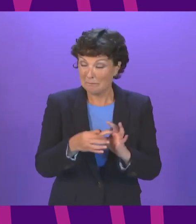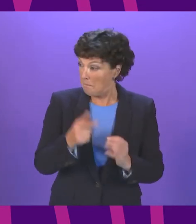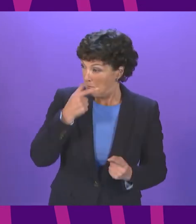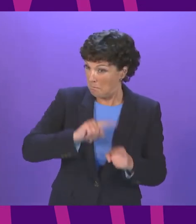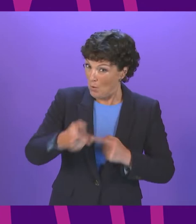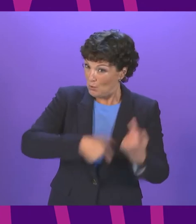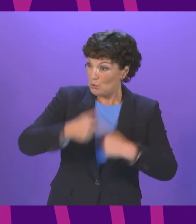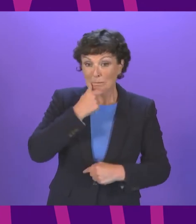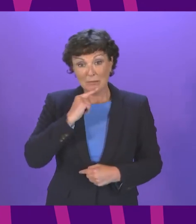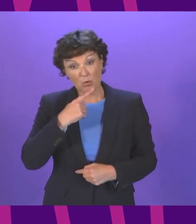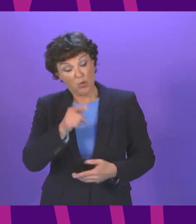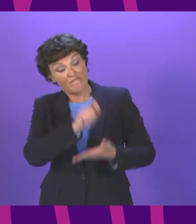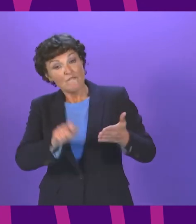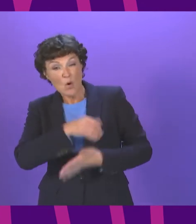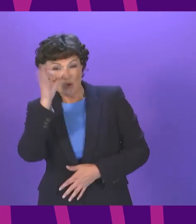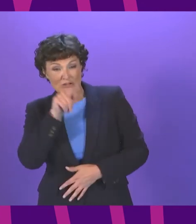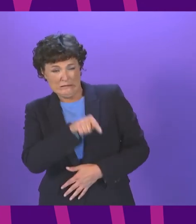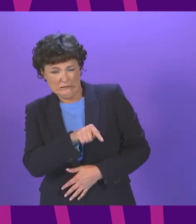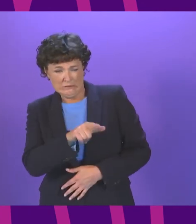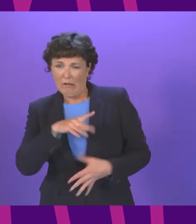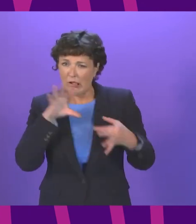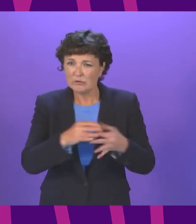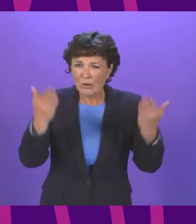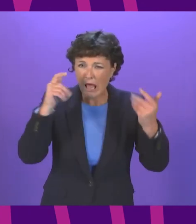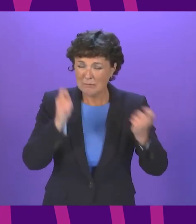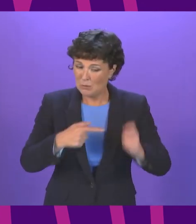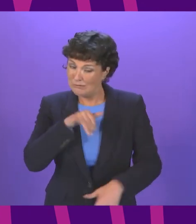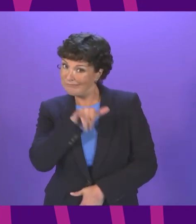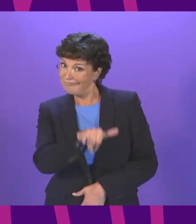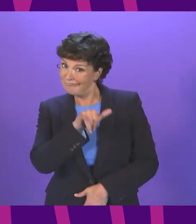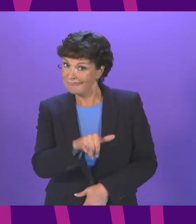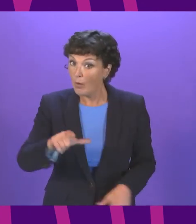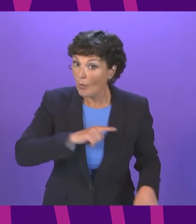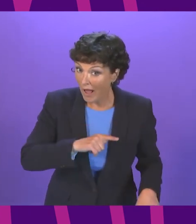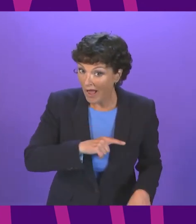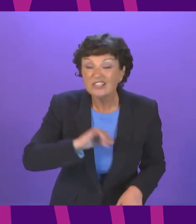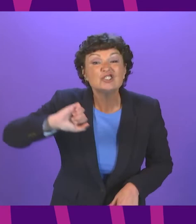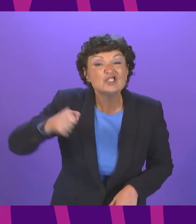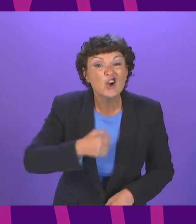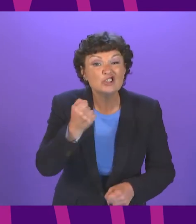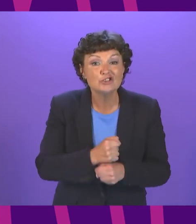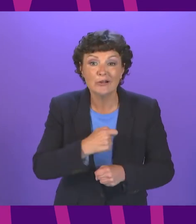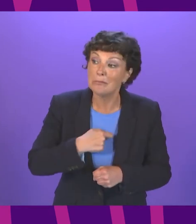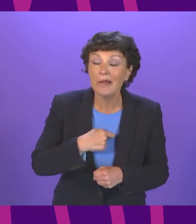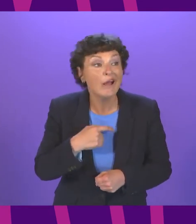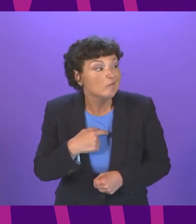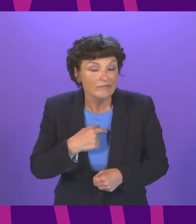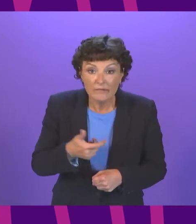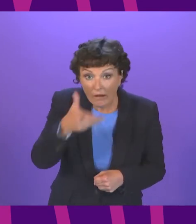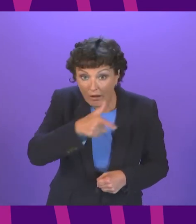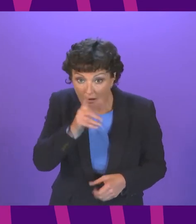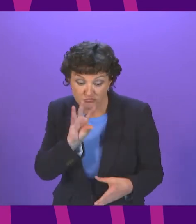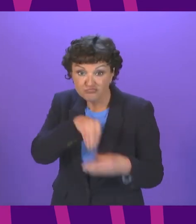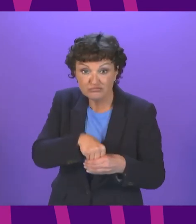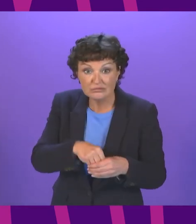concern by those who vote green on the basis of the climate emergency the Scottish Greens have hitched their wagon to an administration which has repeatedly